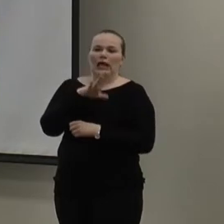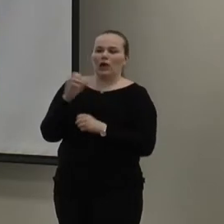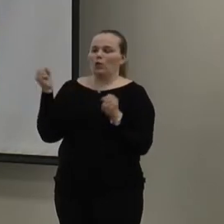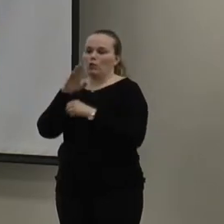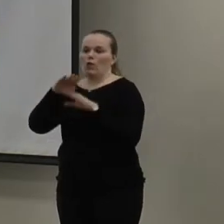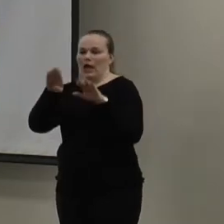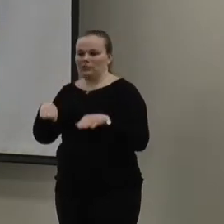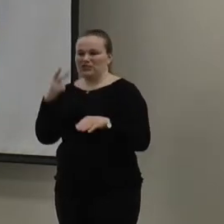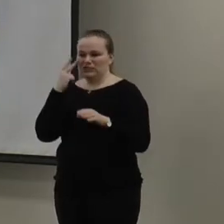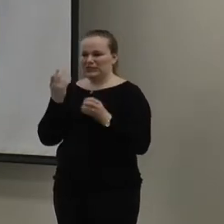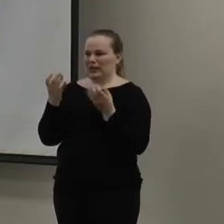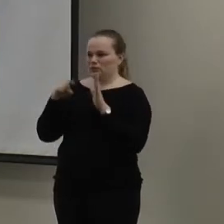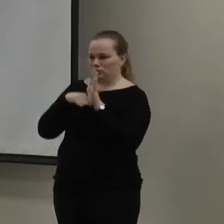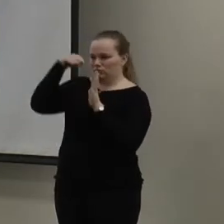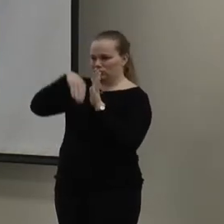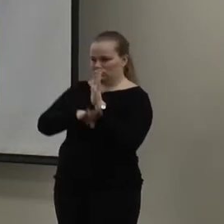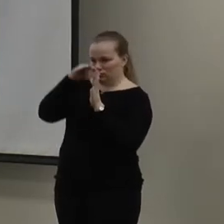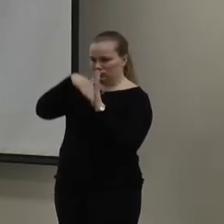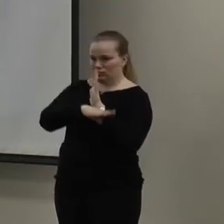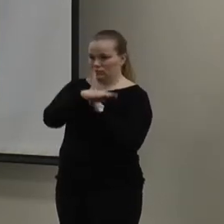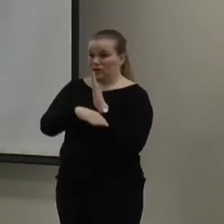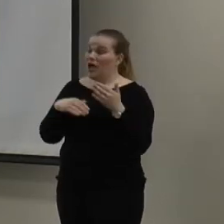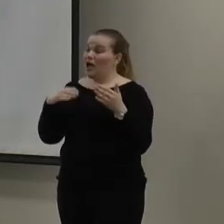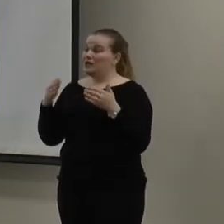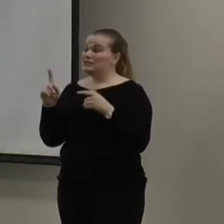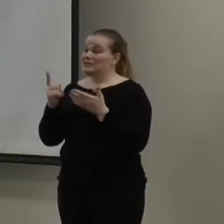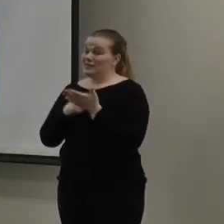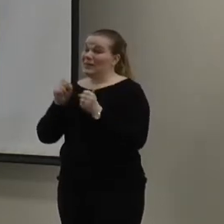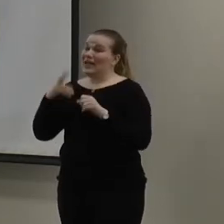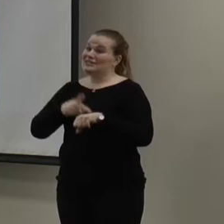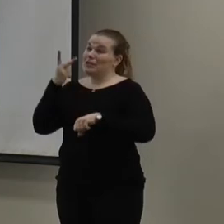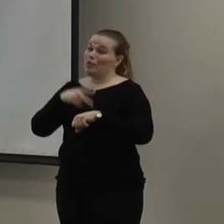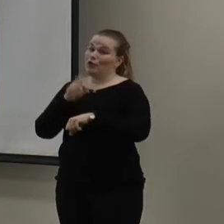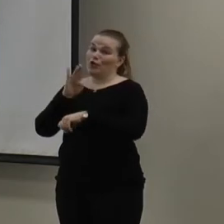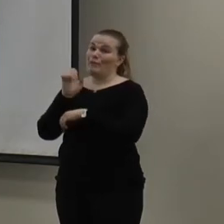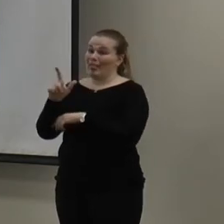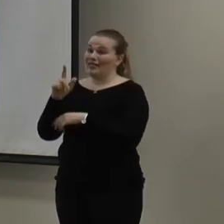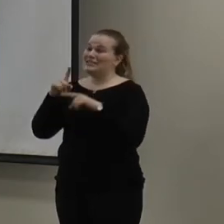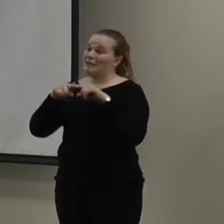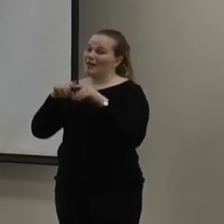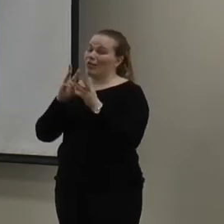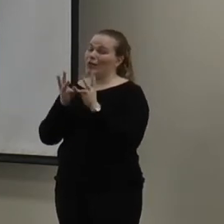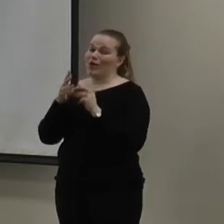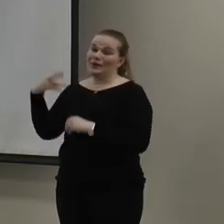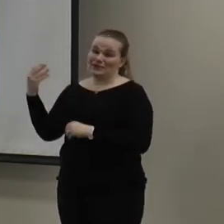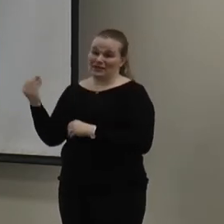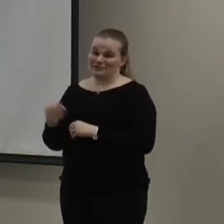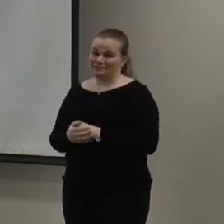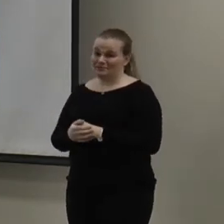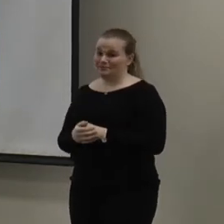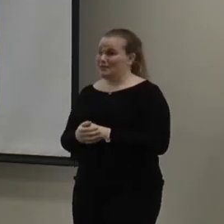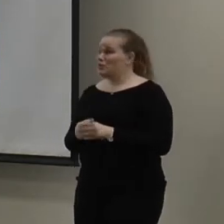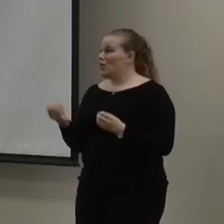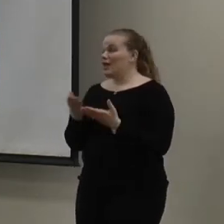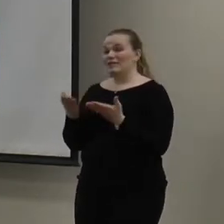you can see how much fluctuation there is. It can almost double your energy bill depending on how the weather is. So, a lot of